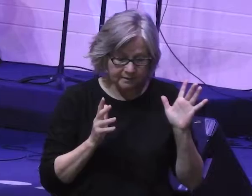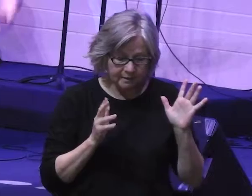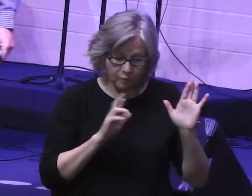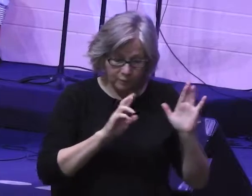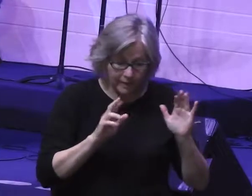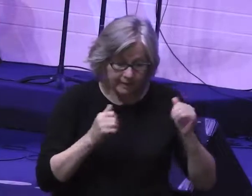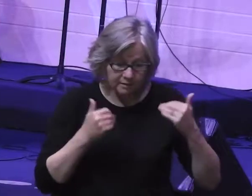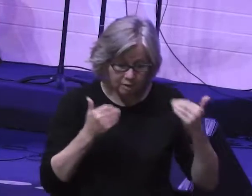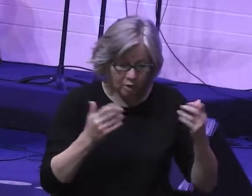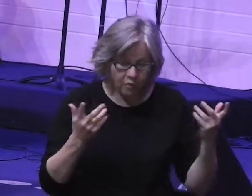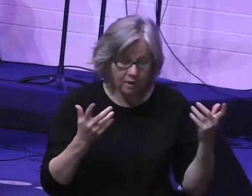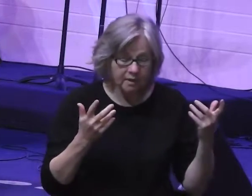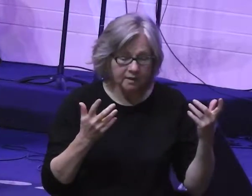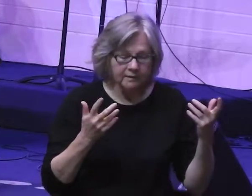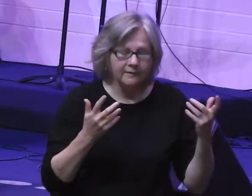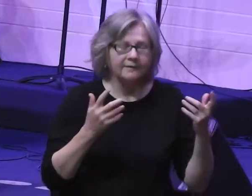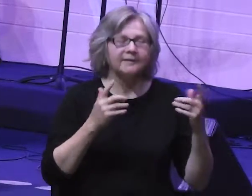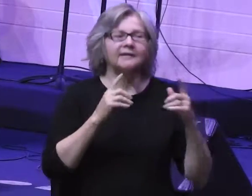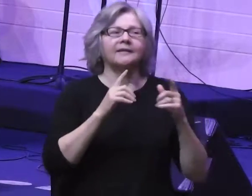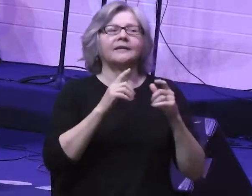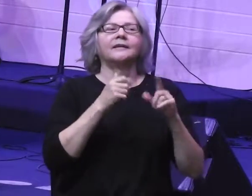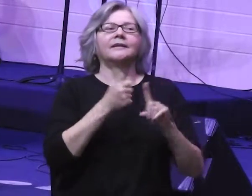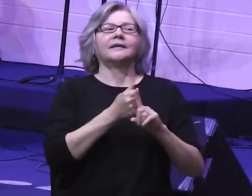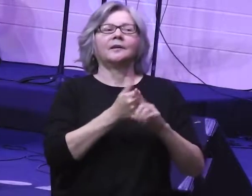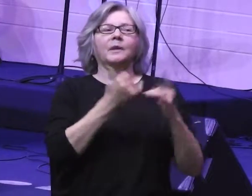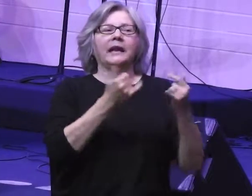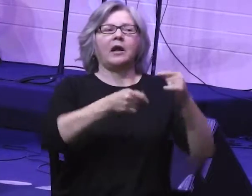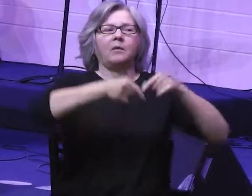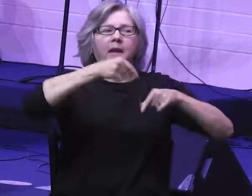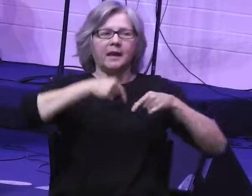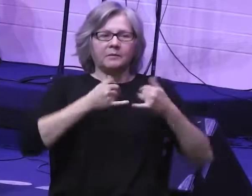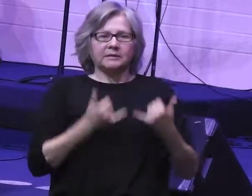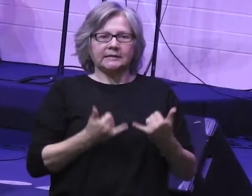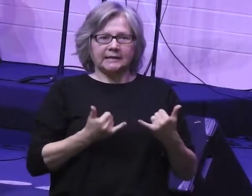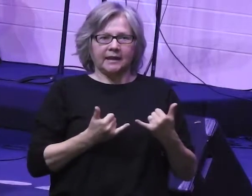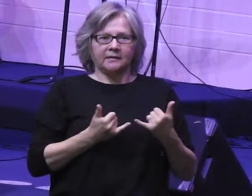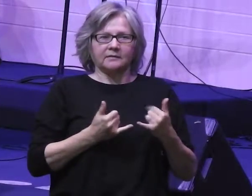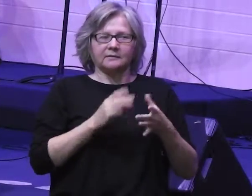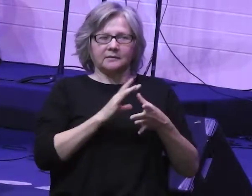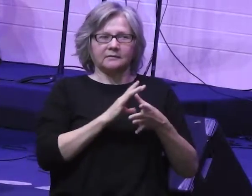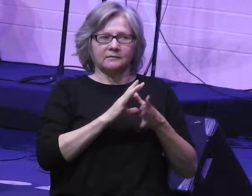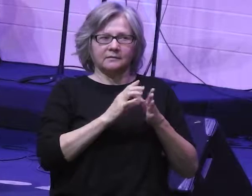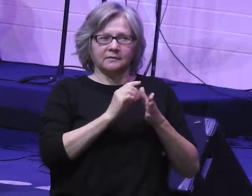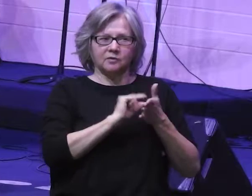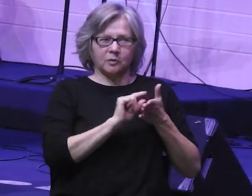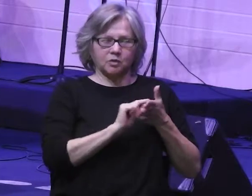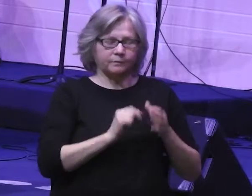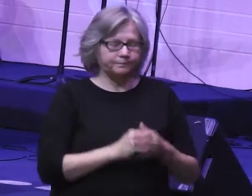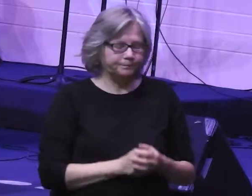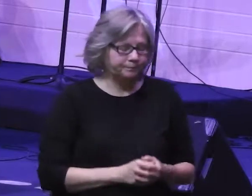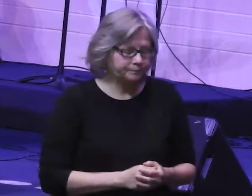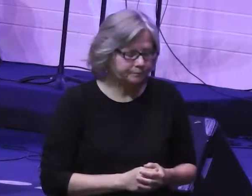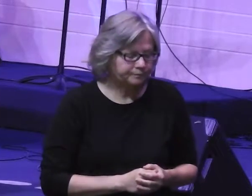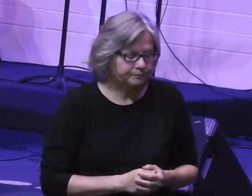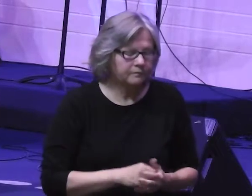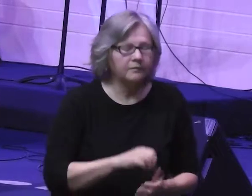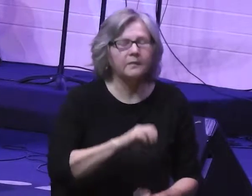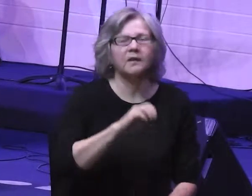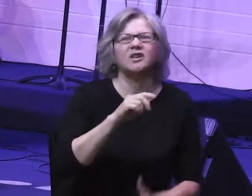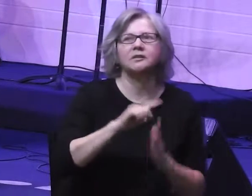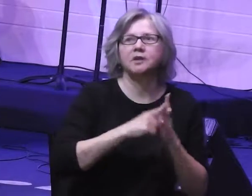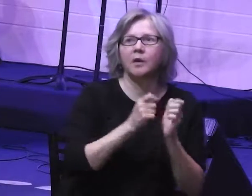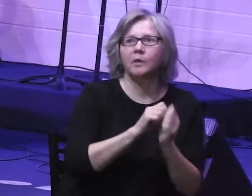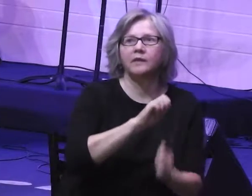in today's passage of Scripture. So let's look at what happens here. Exodus chapter